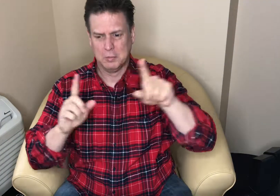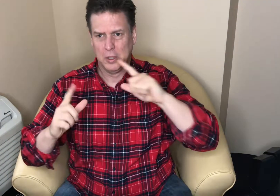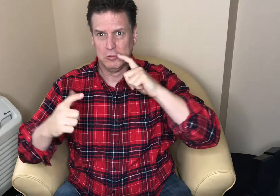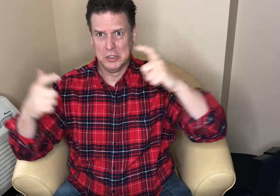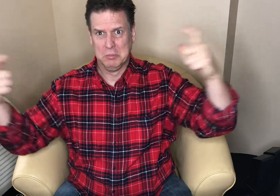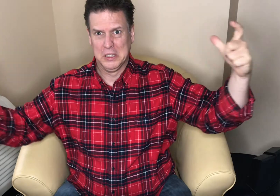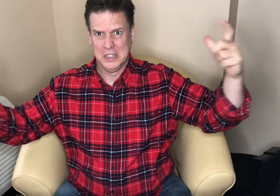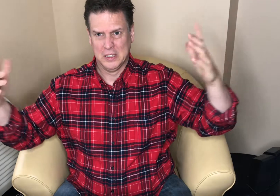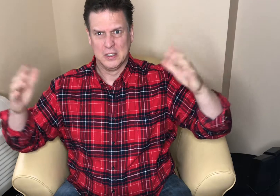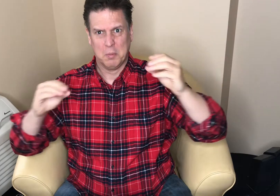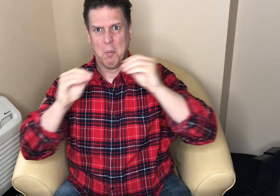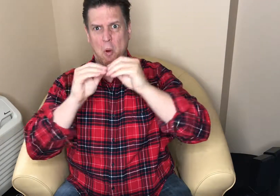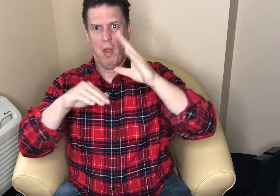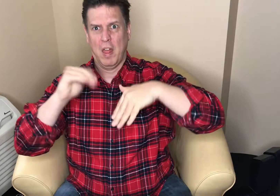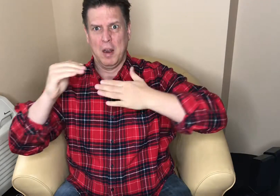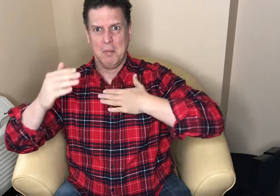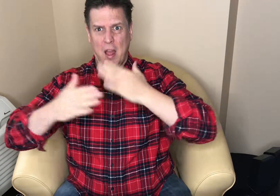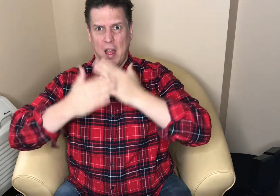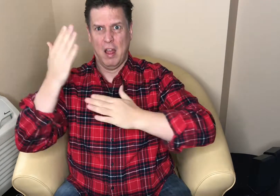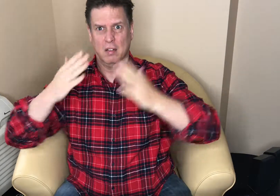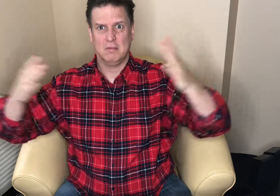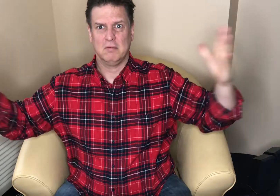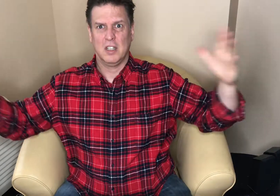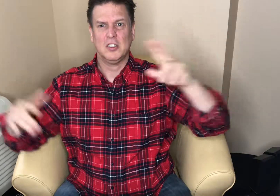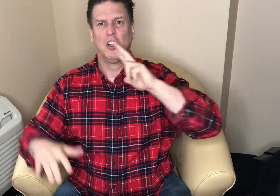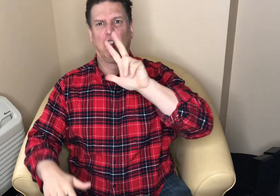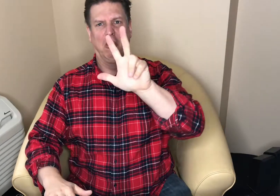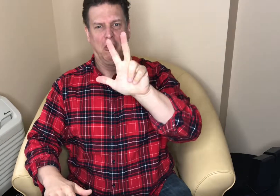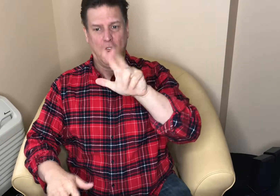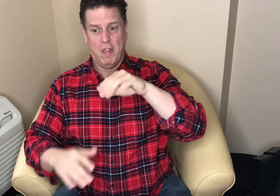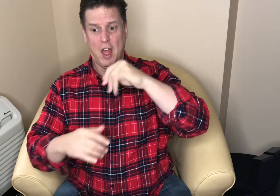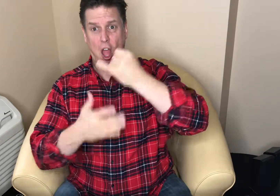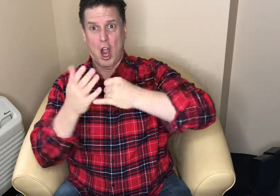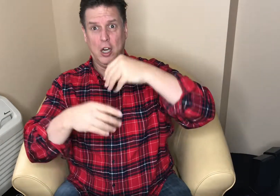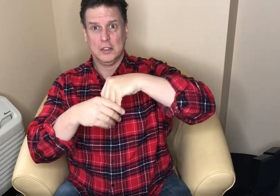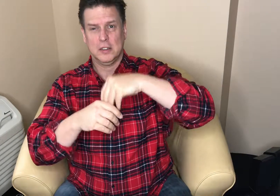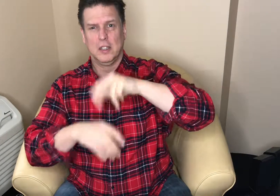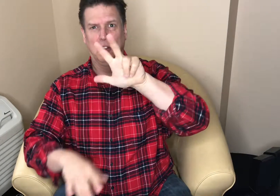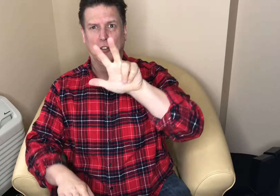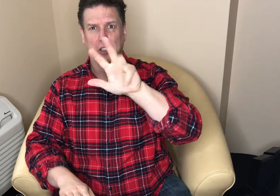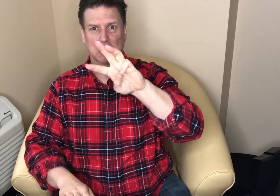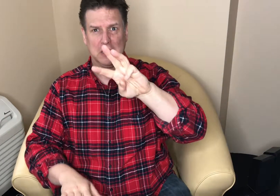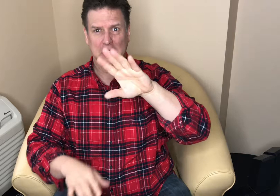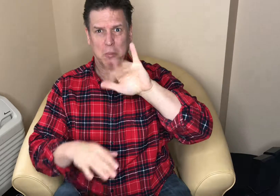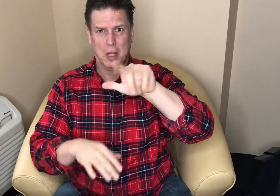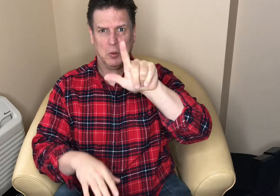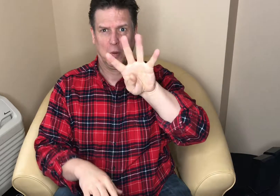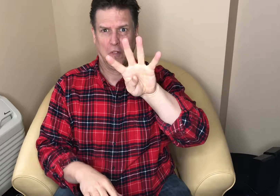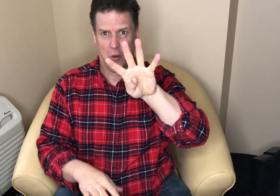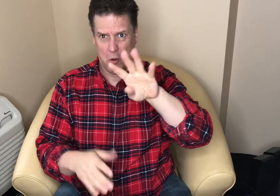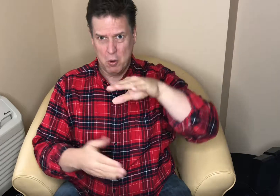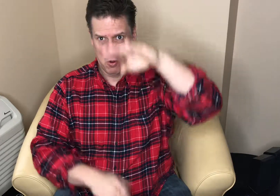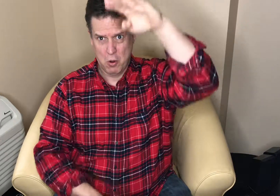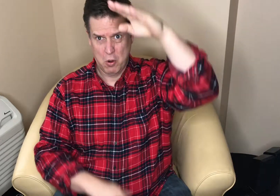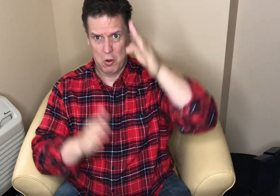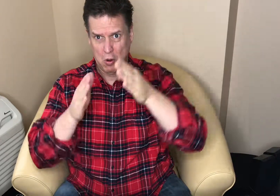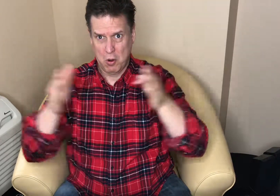to show you the whole box because it's so big it's bigger than my hands are wide here in the image 36 by 24